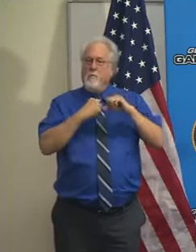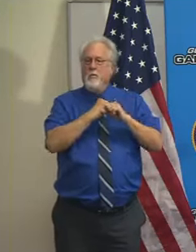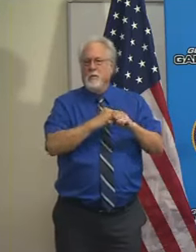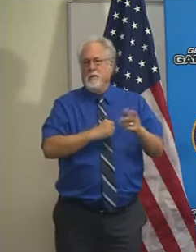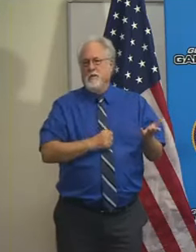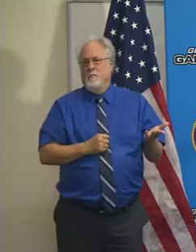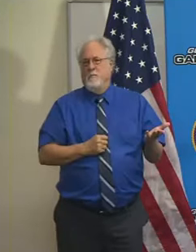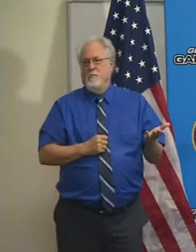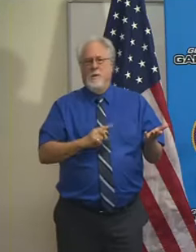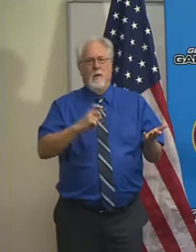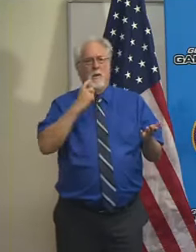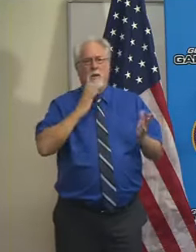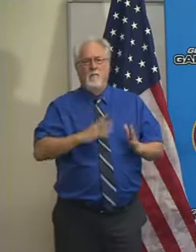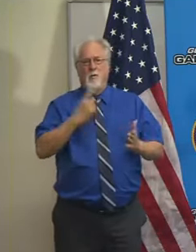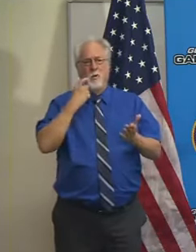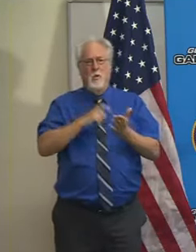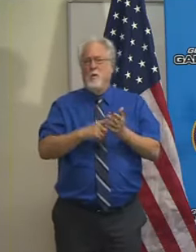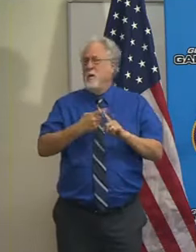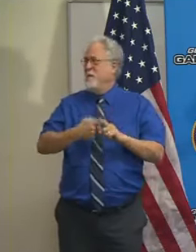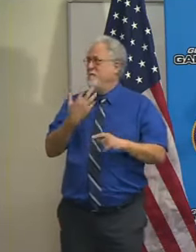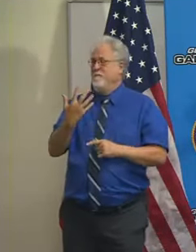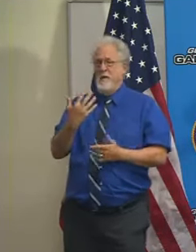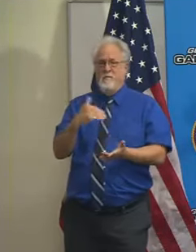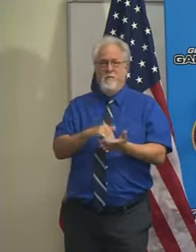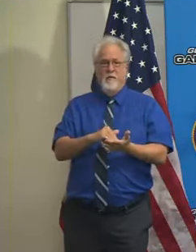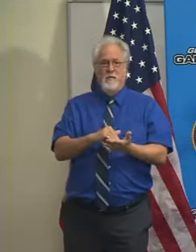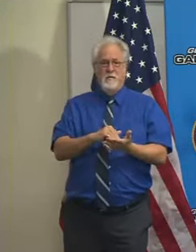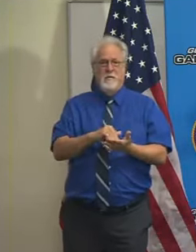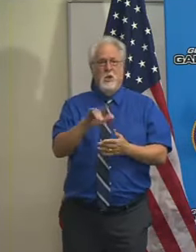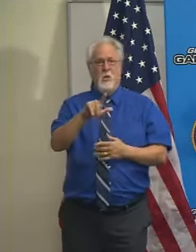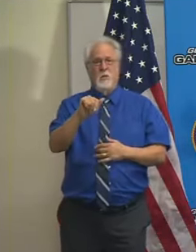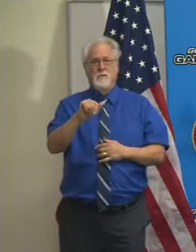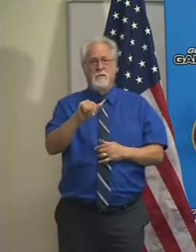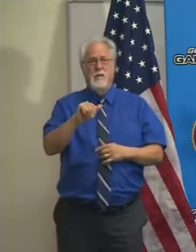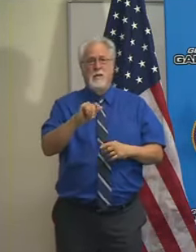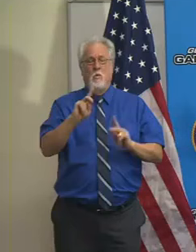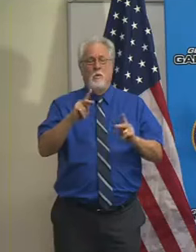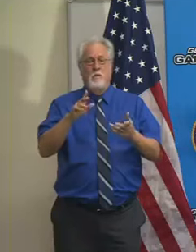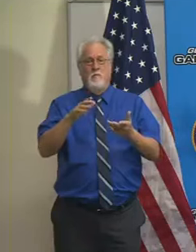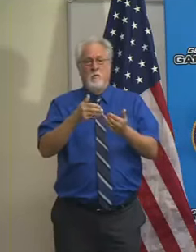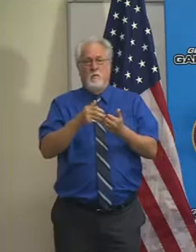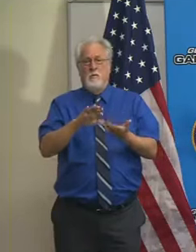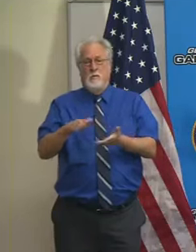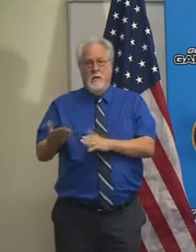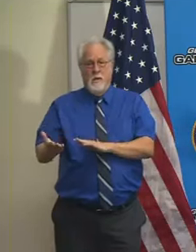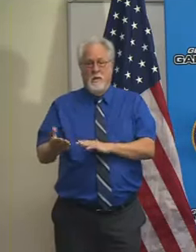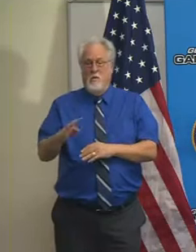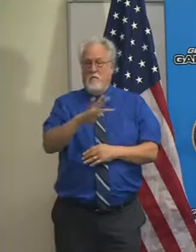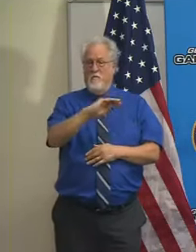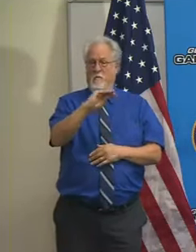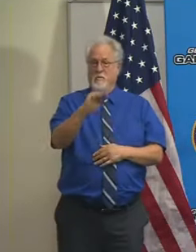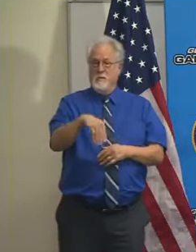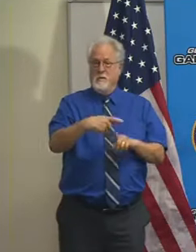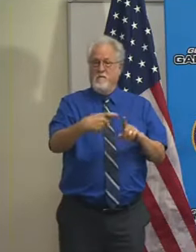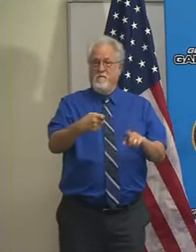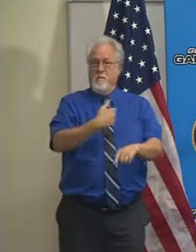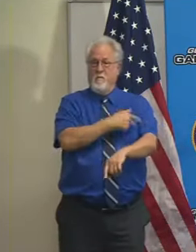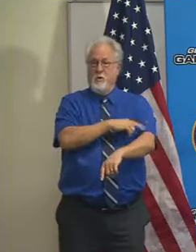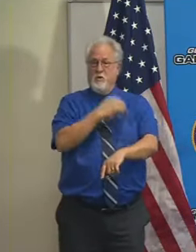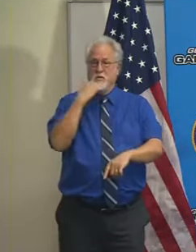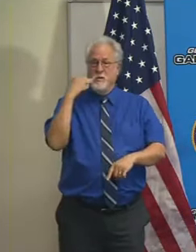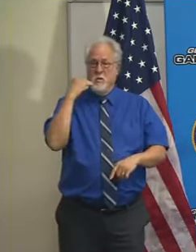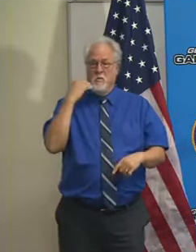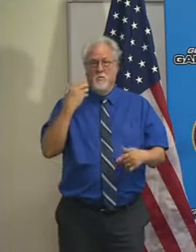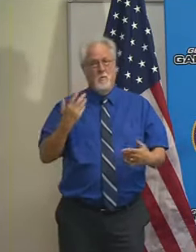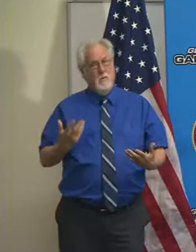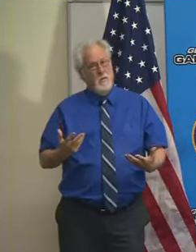your loved one. As the governor noted, out of the 5,000 Louisianans that we've lost so far, over 40 percent of those were from nursing homes.